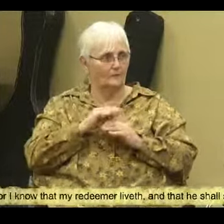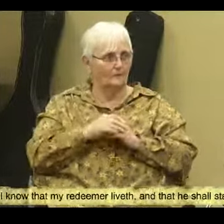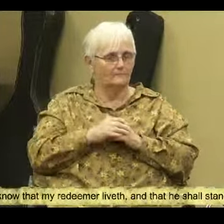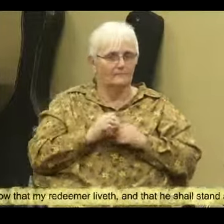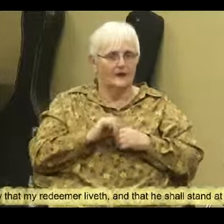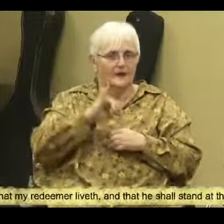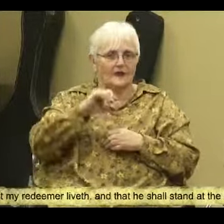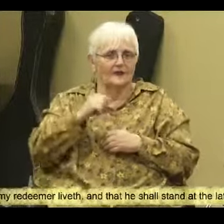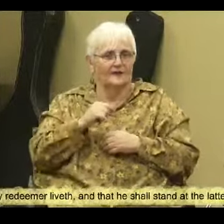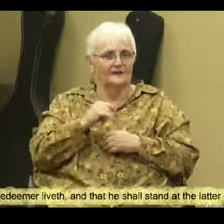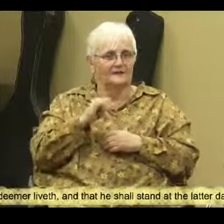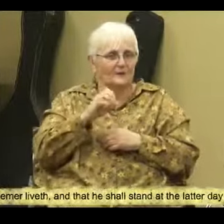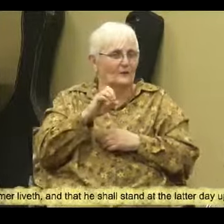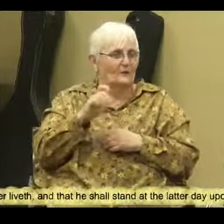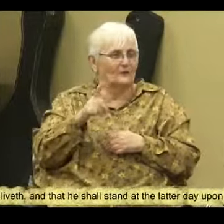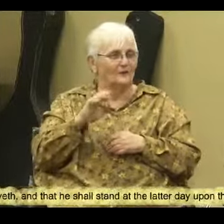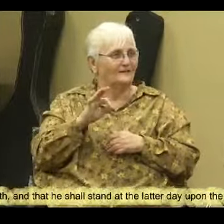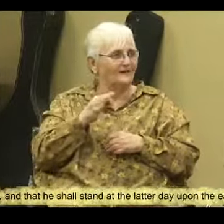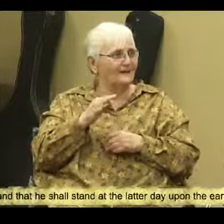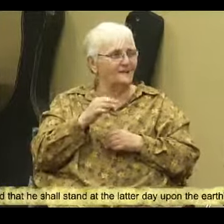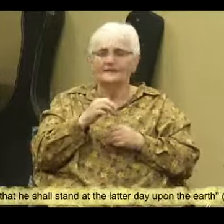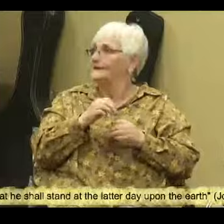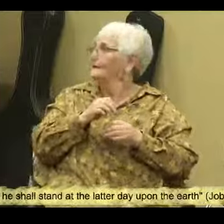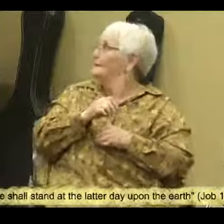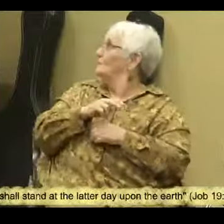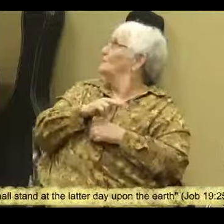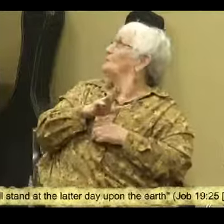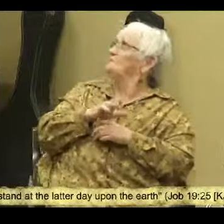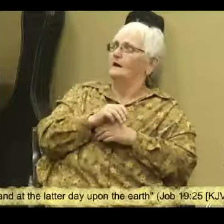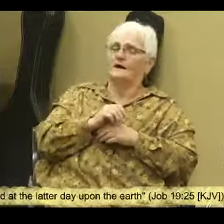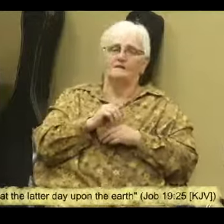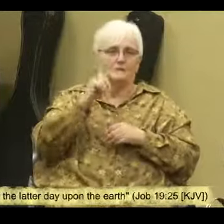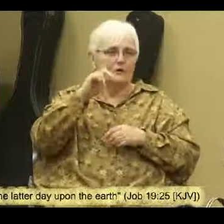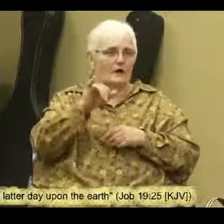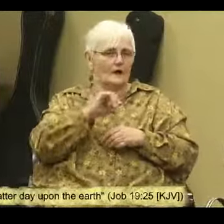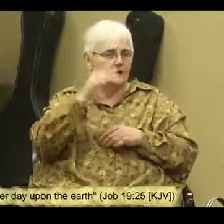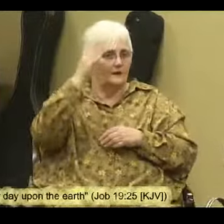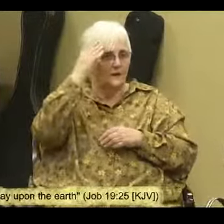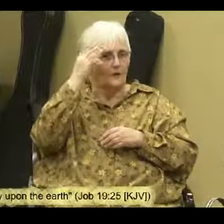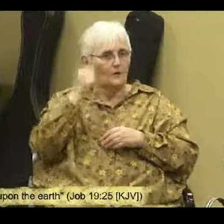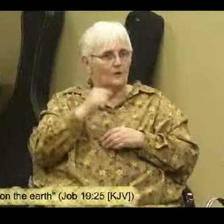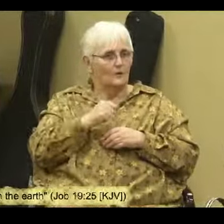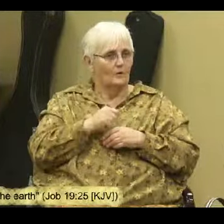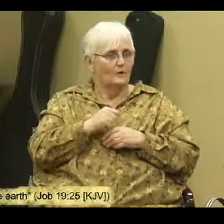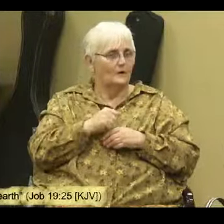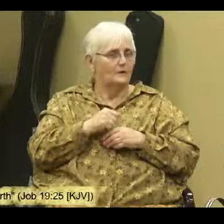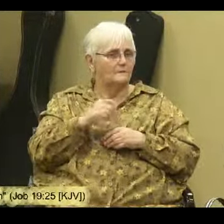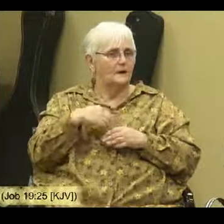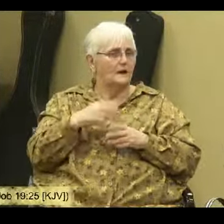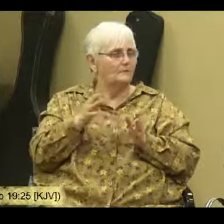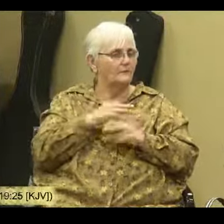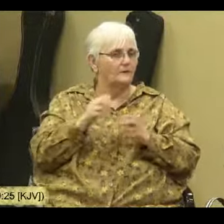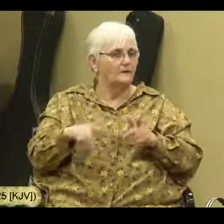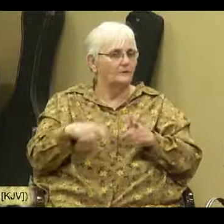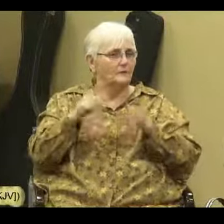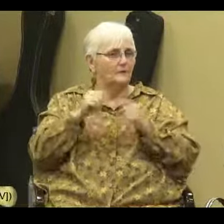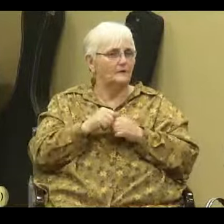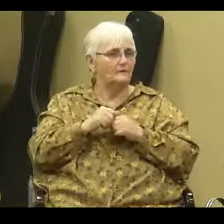Job 19.25 says, For I know that my Redeemer lives and He